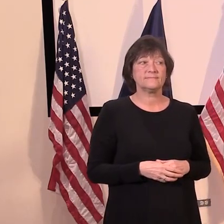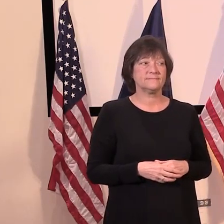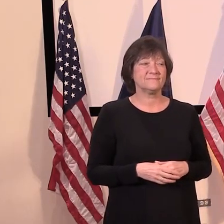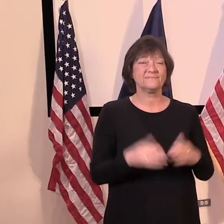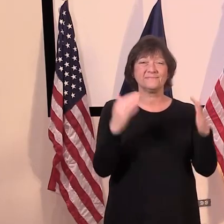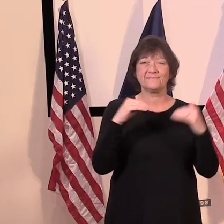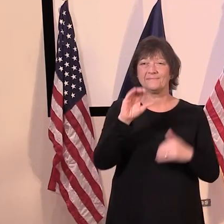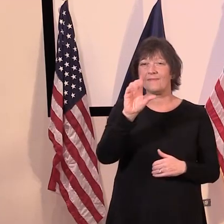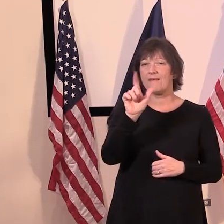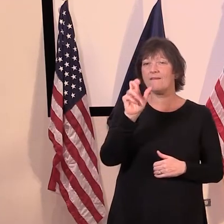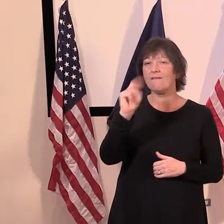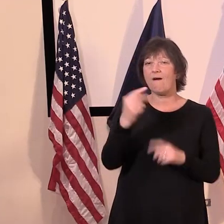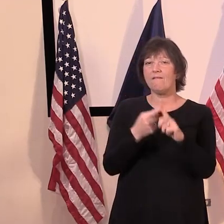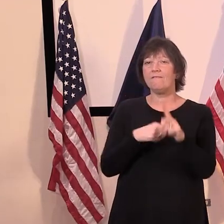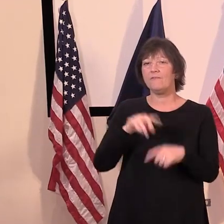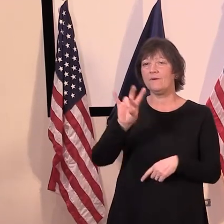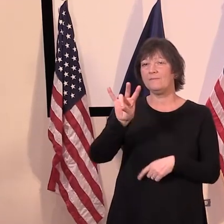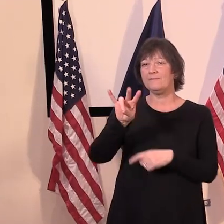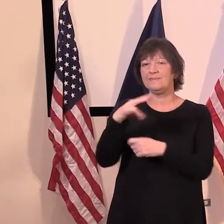Colin, seven days.